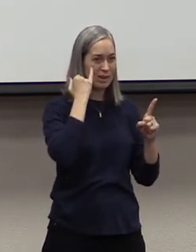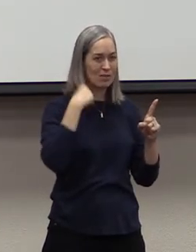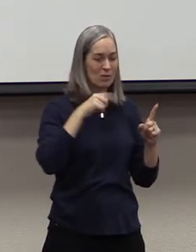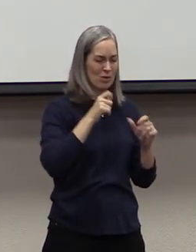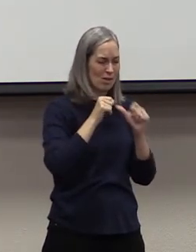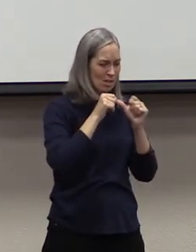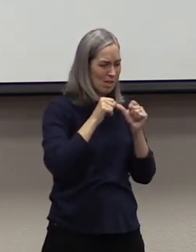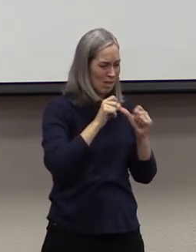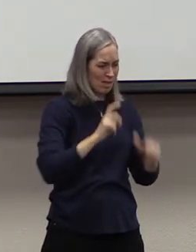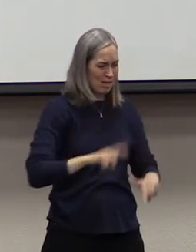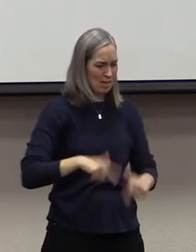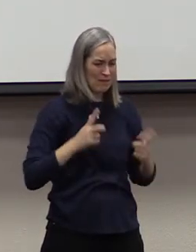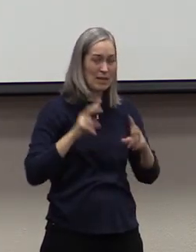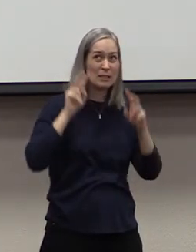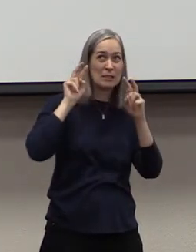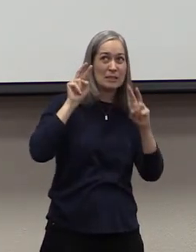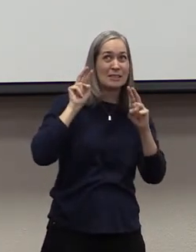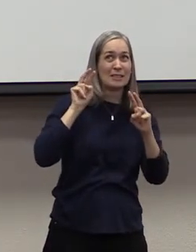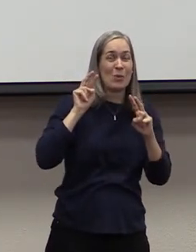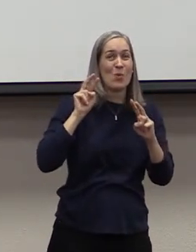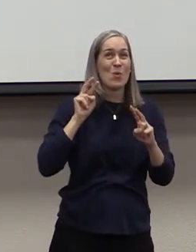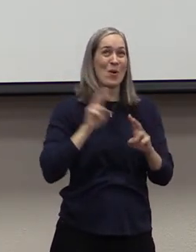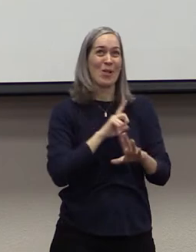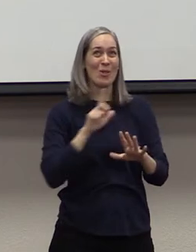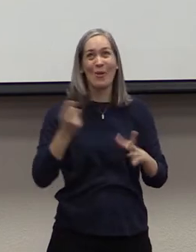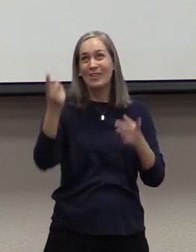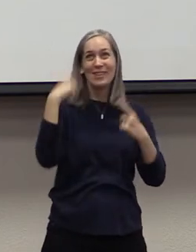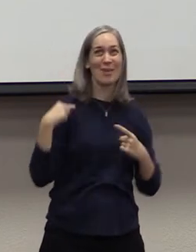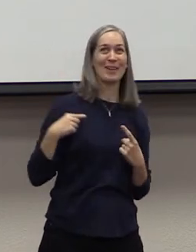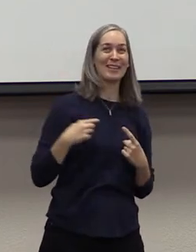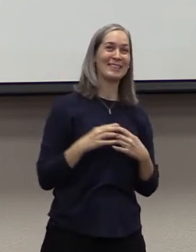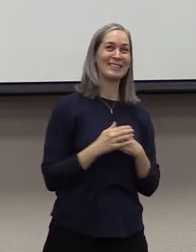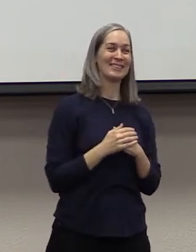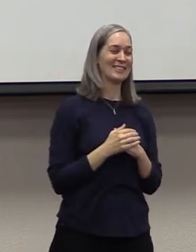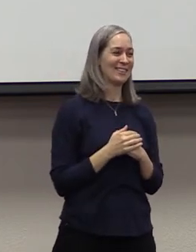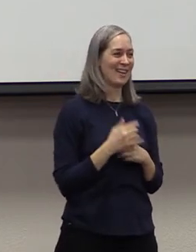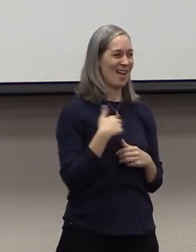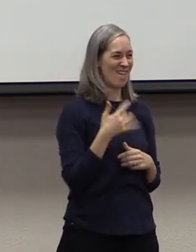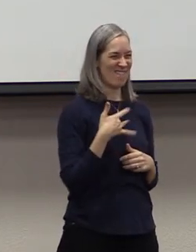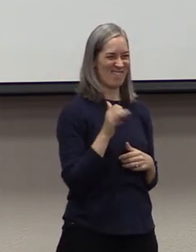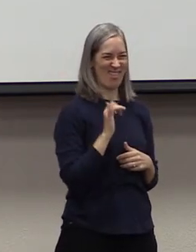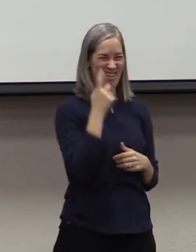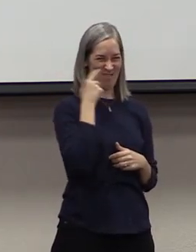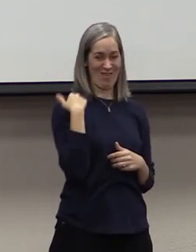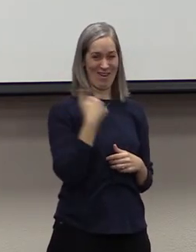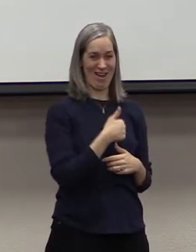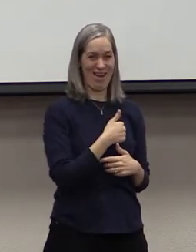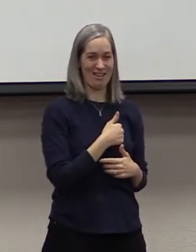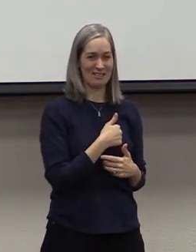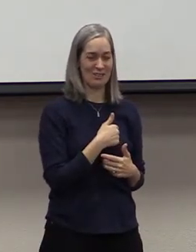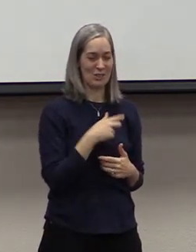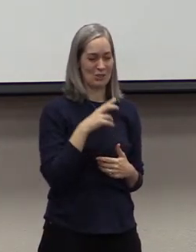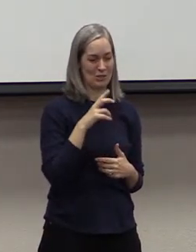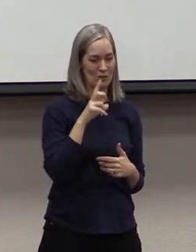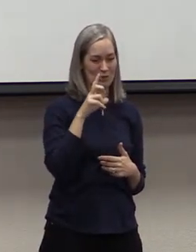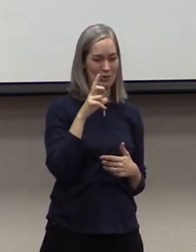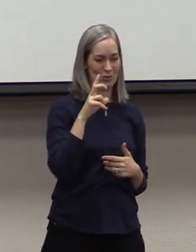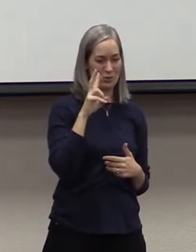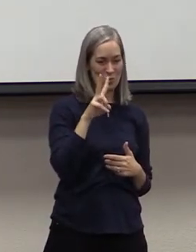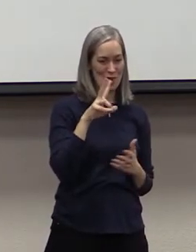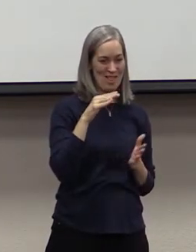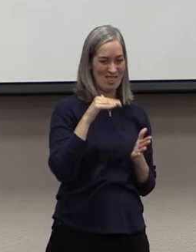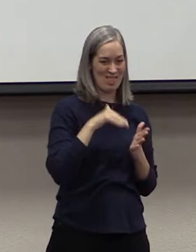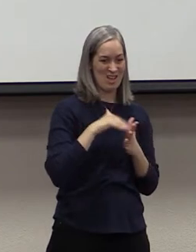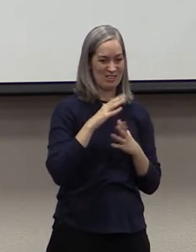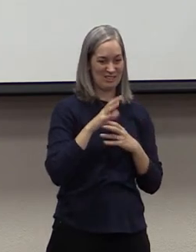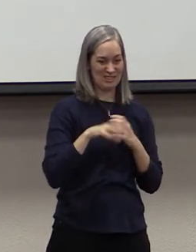in a constant expectation of our Lord's return? I feel like for us, being 2,000 years away from